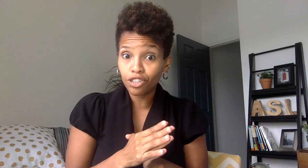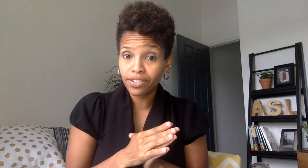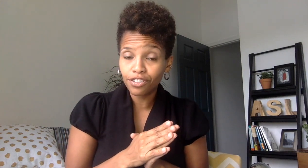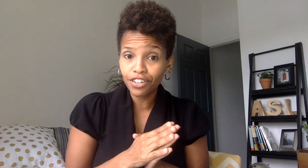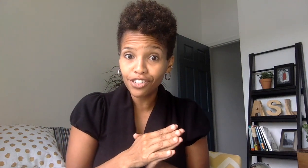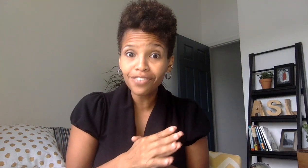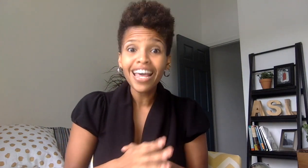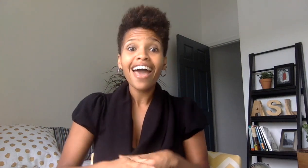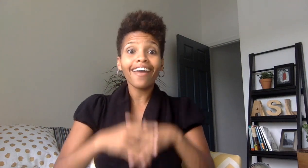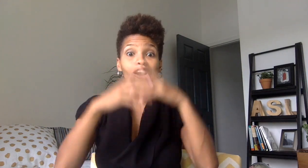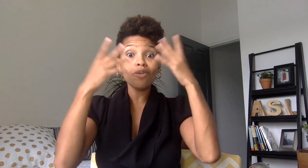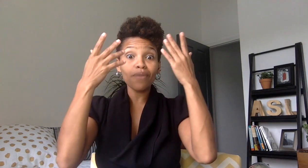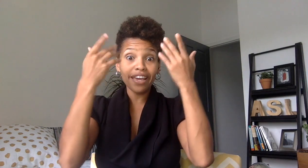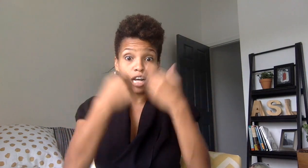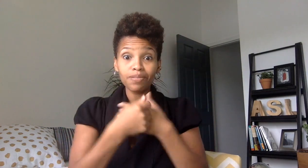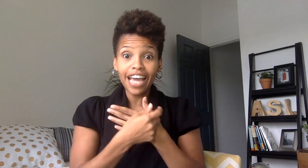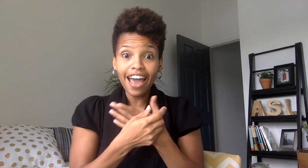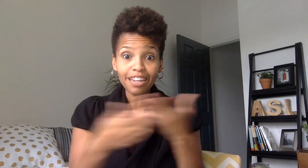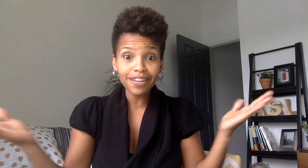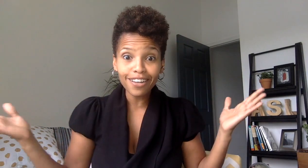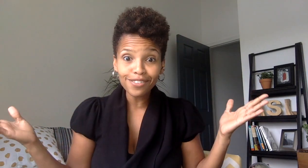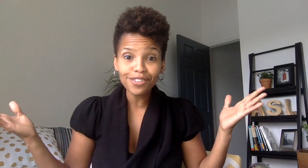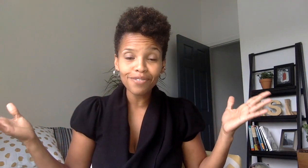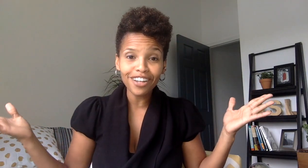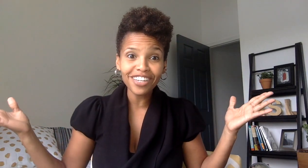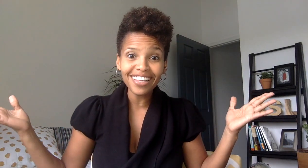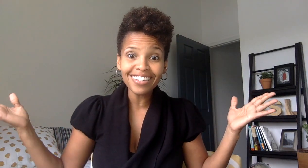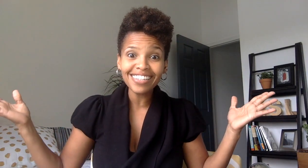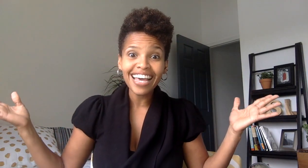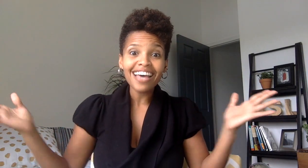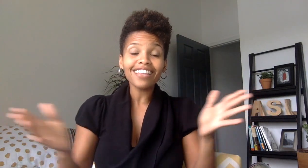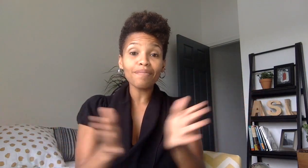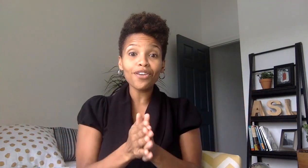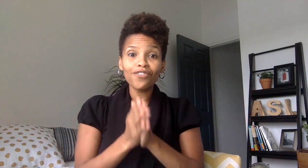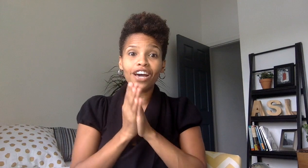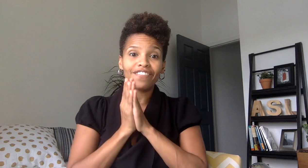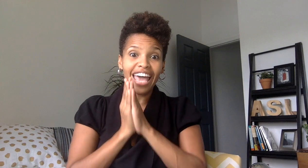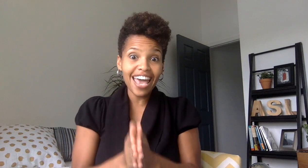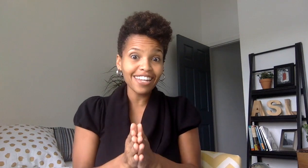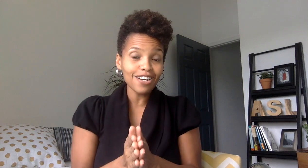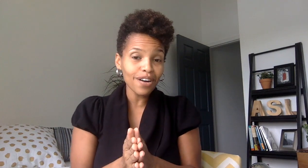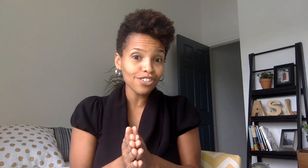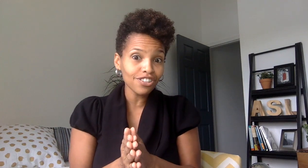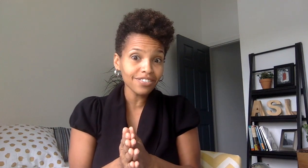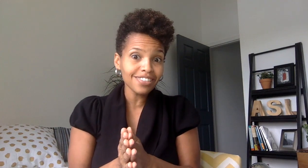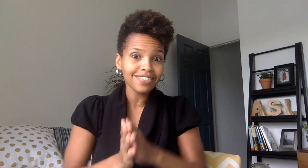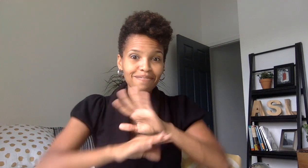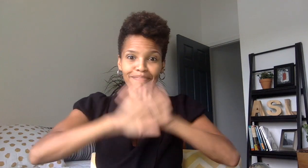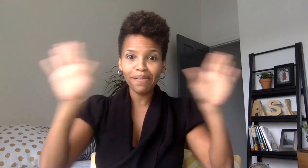transliteration and i hope it helps anybody else who's watching this um let me know if you have any questions bye-bye